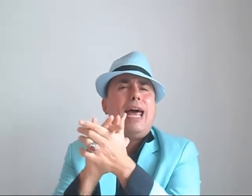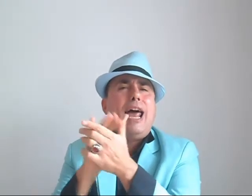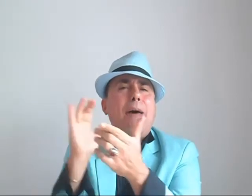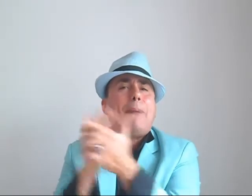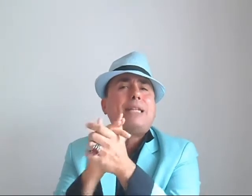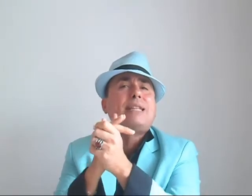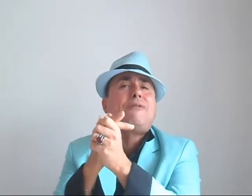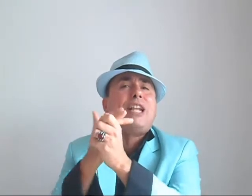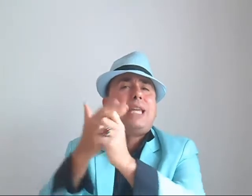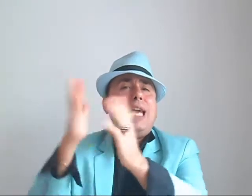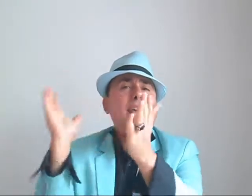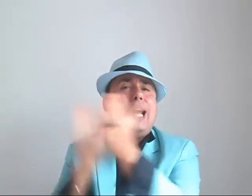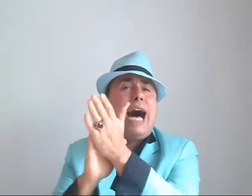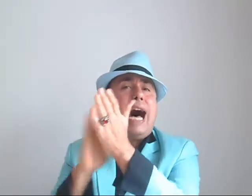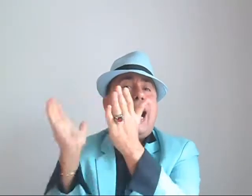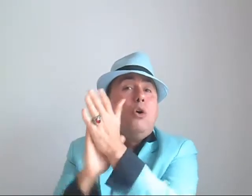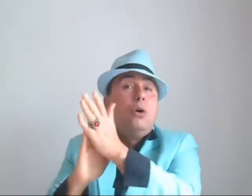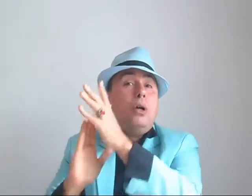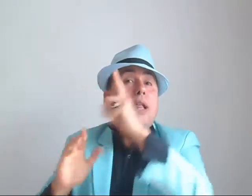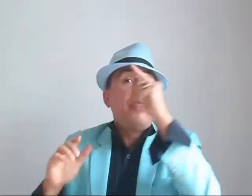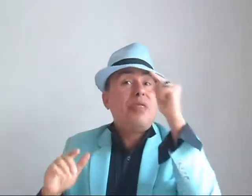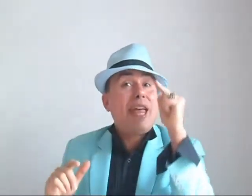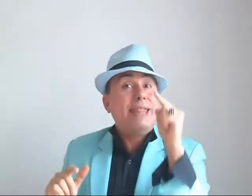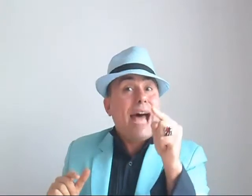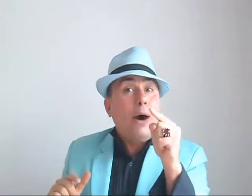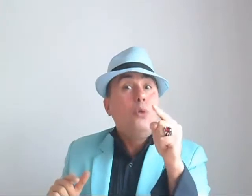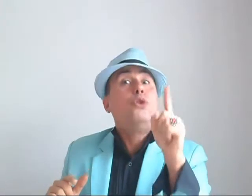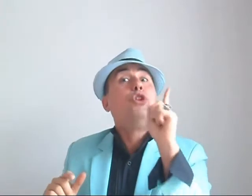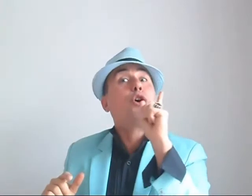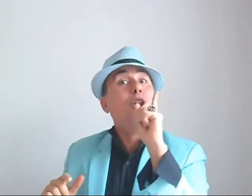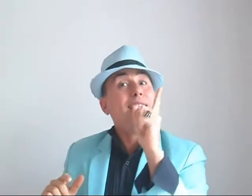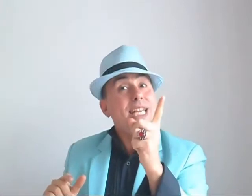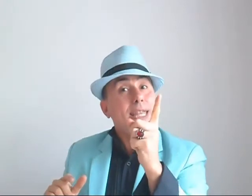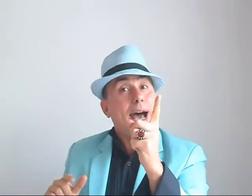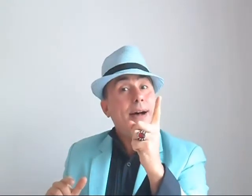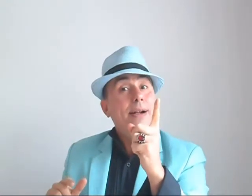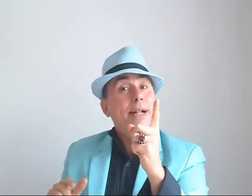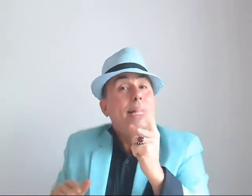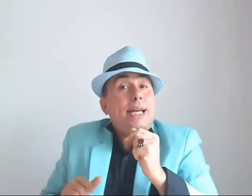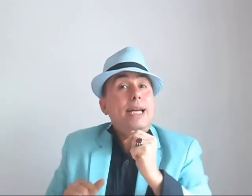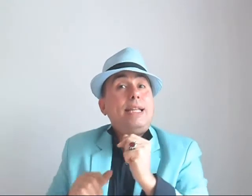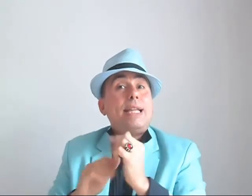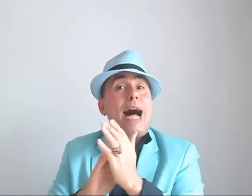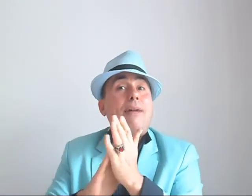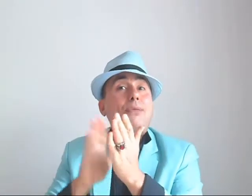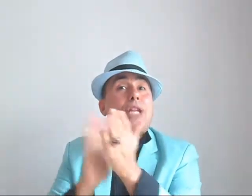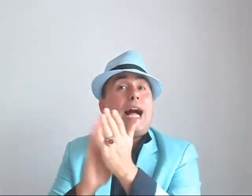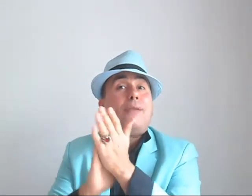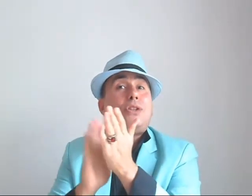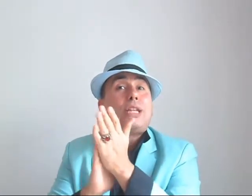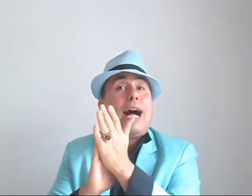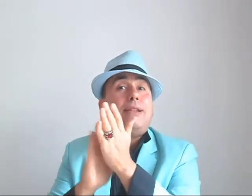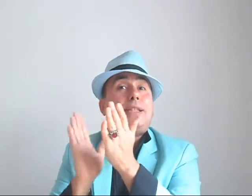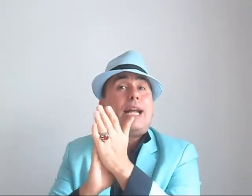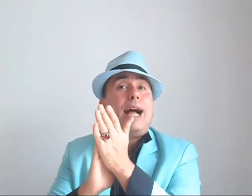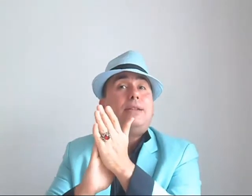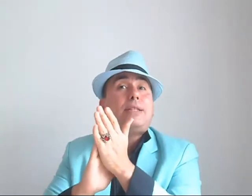Pasar fatiga. Then, the coletilla. Tram, tram, tram, tram,